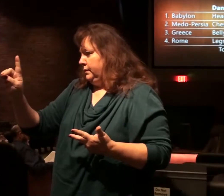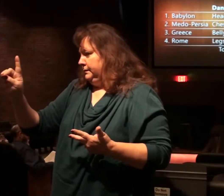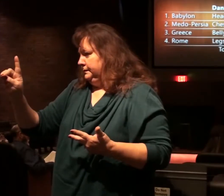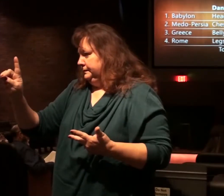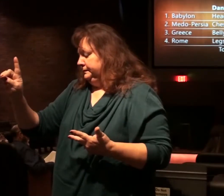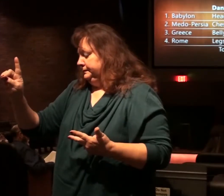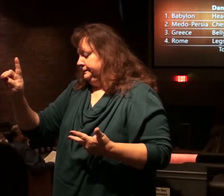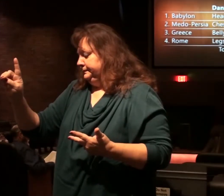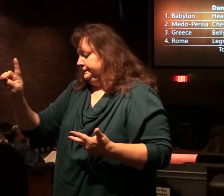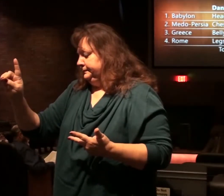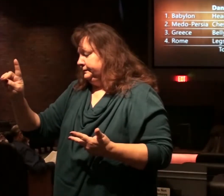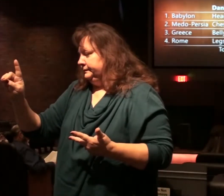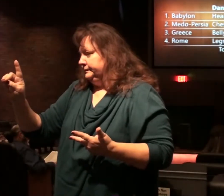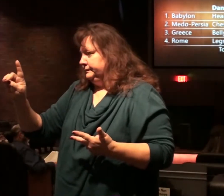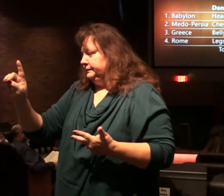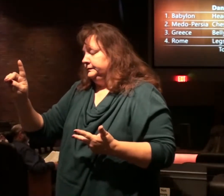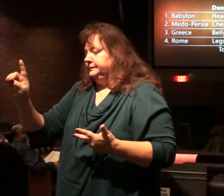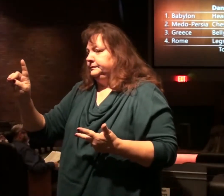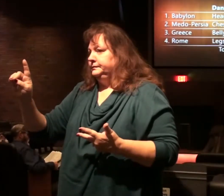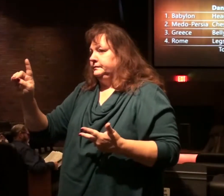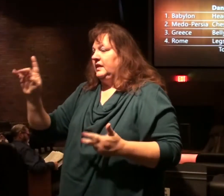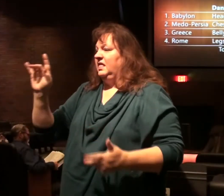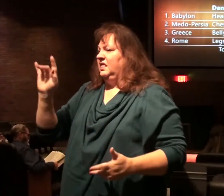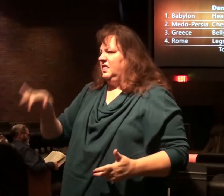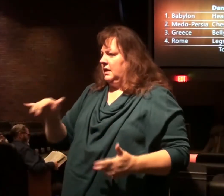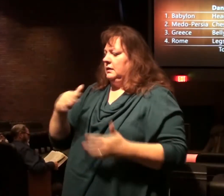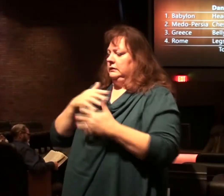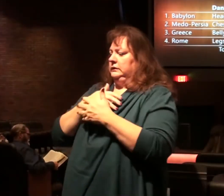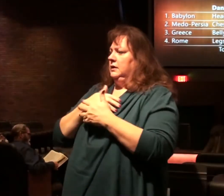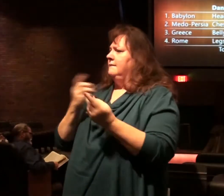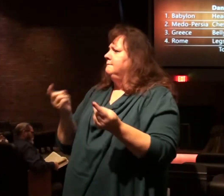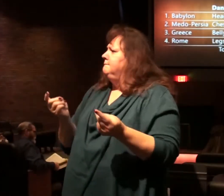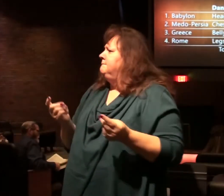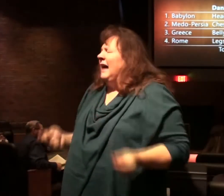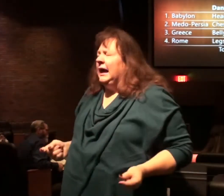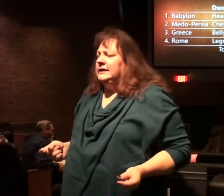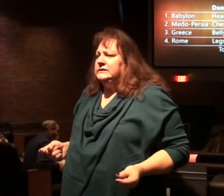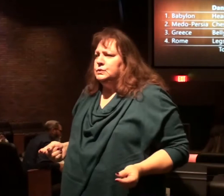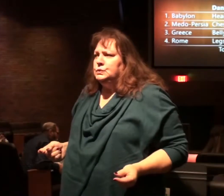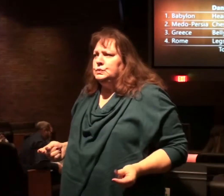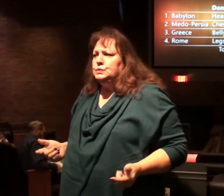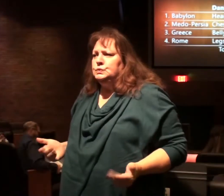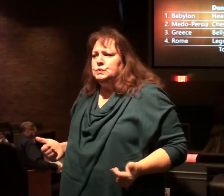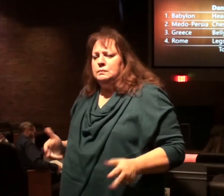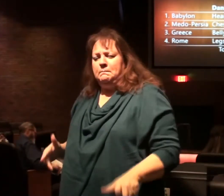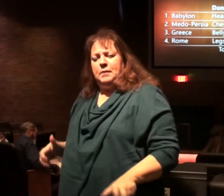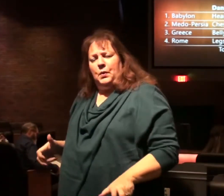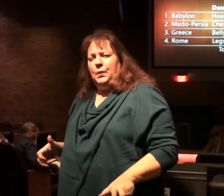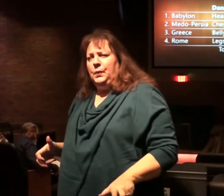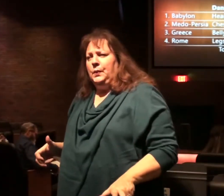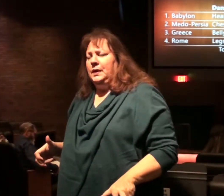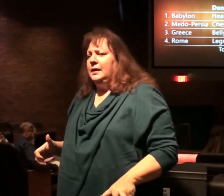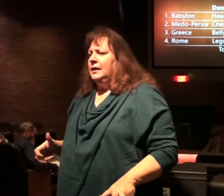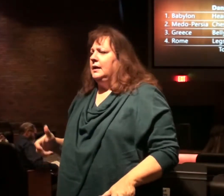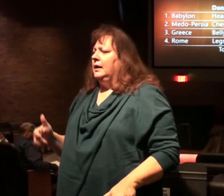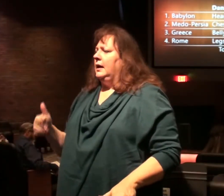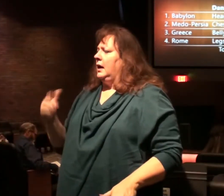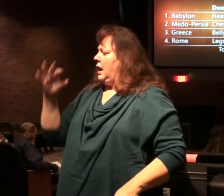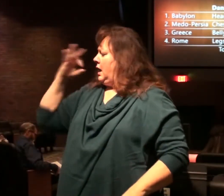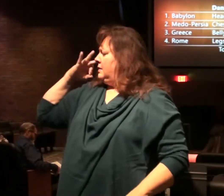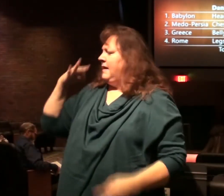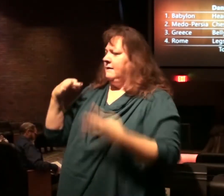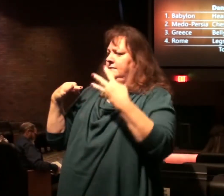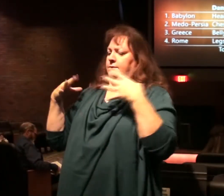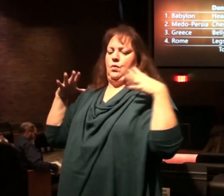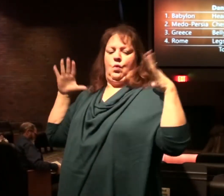And that leopard is very quick. Verse 6. It was a leopard. It had on its back